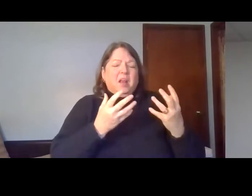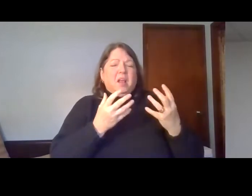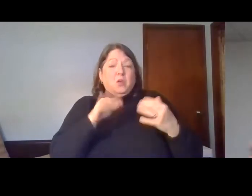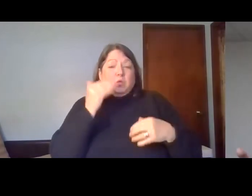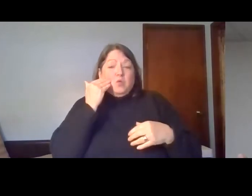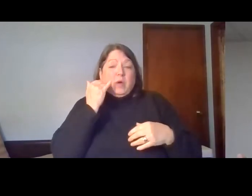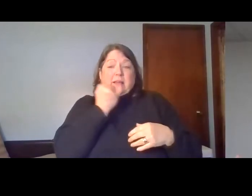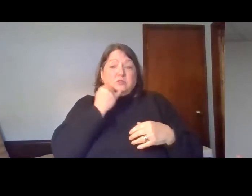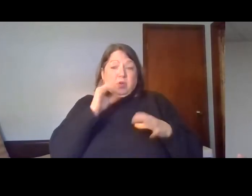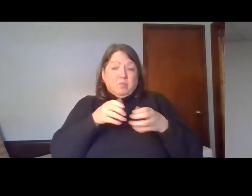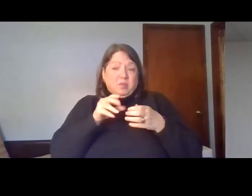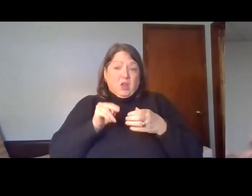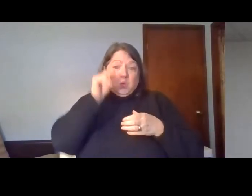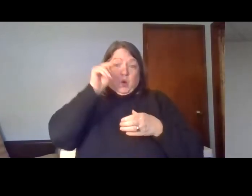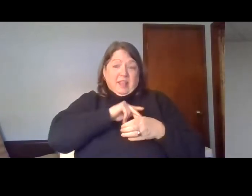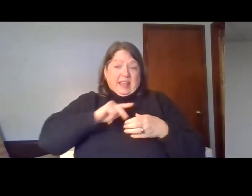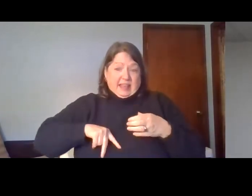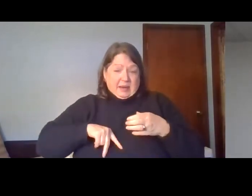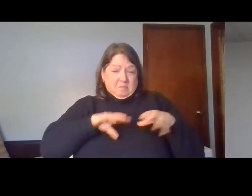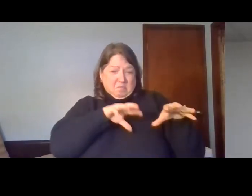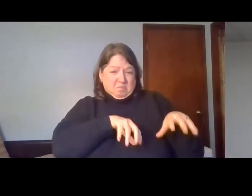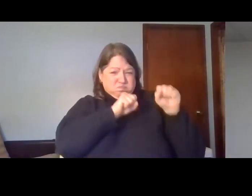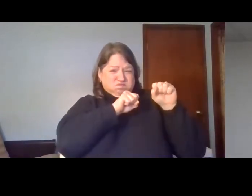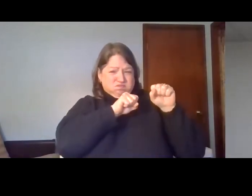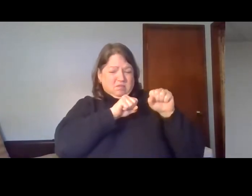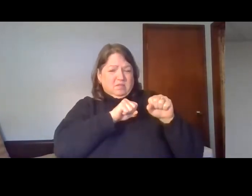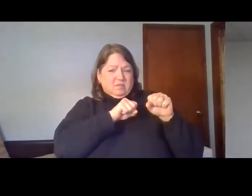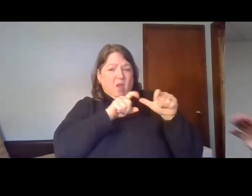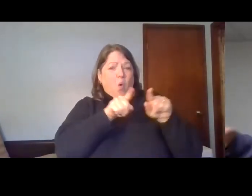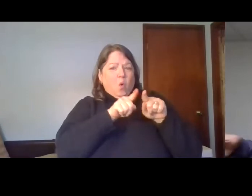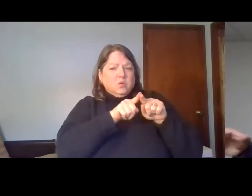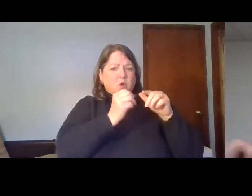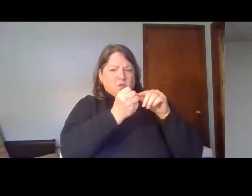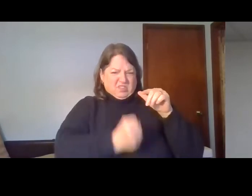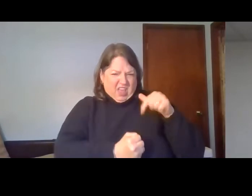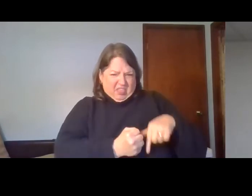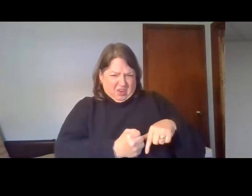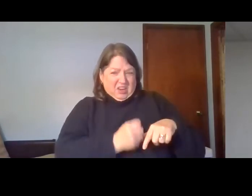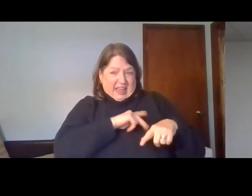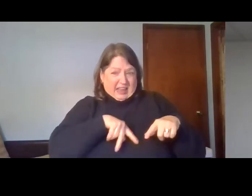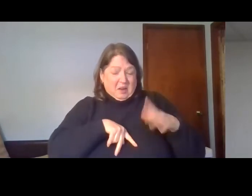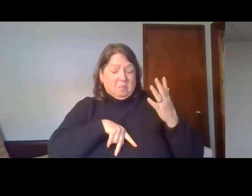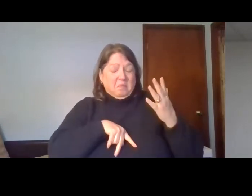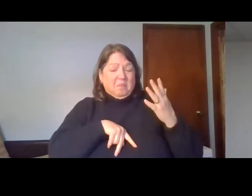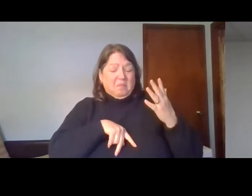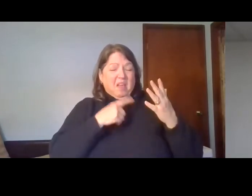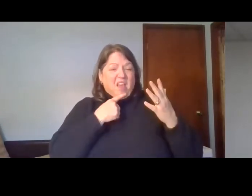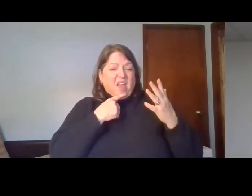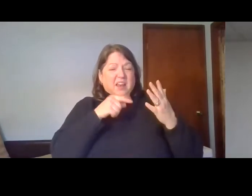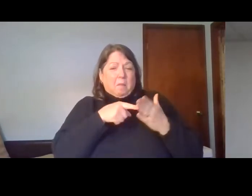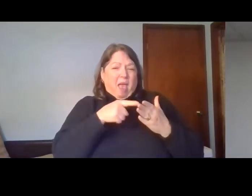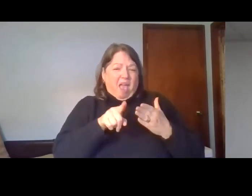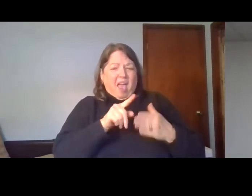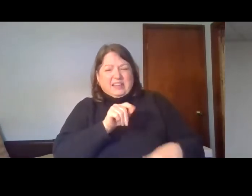But they weren't happy with that. They also had the southern kingdom paying tribute to them for years. But